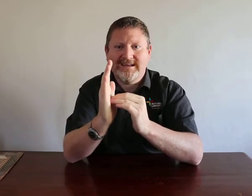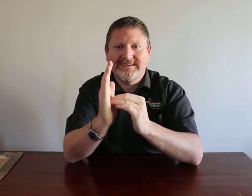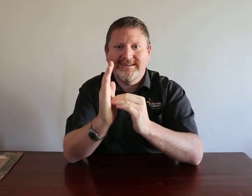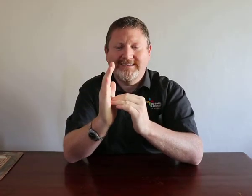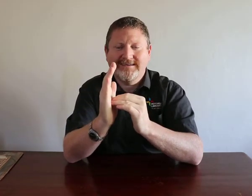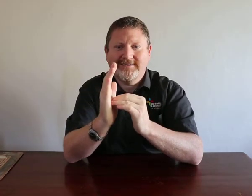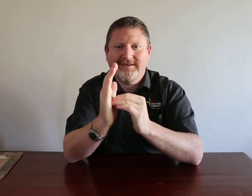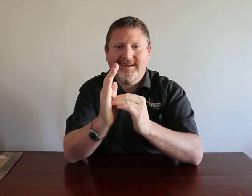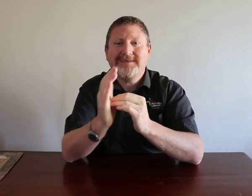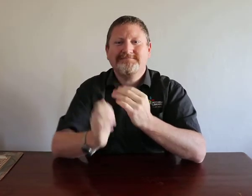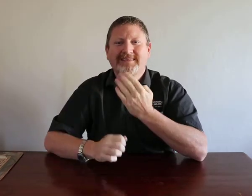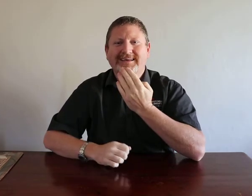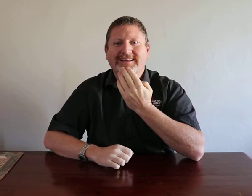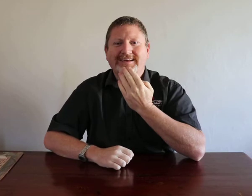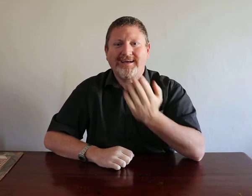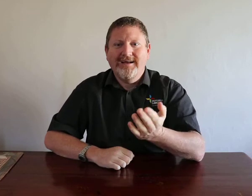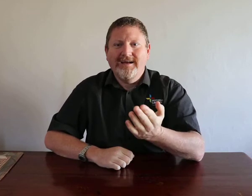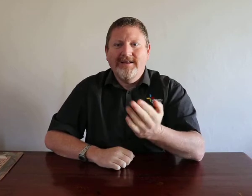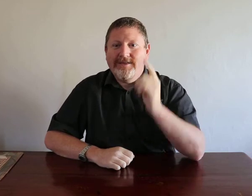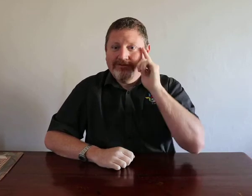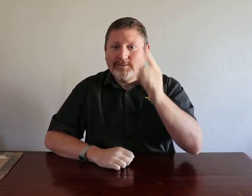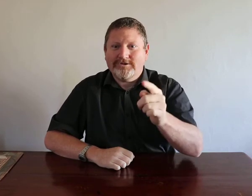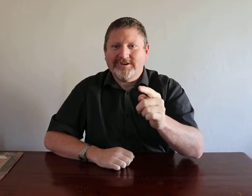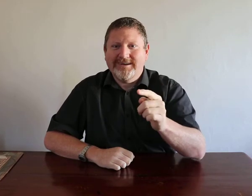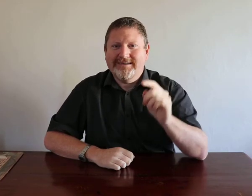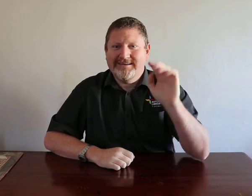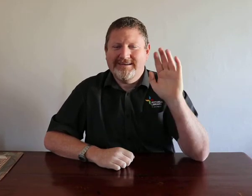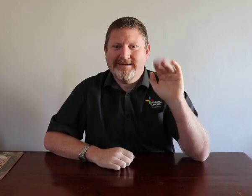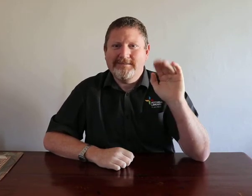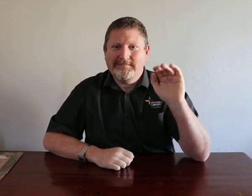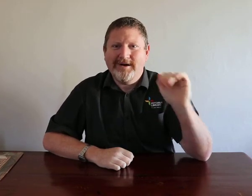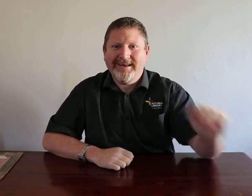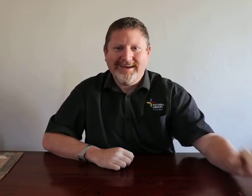Okay. Thanks for watching. Bye now.